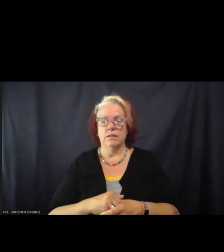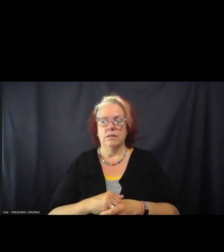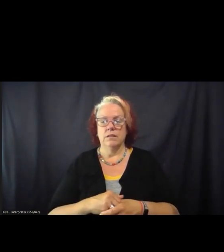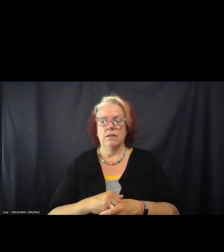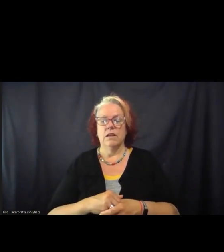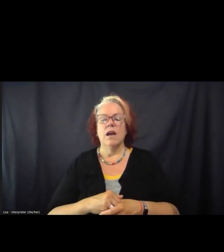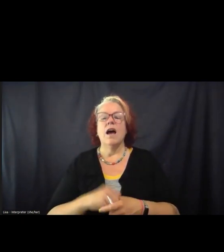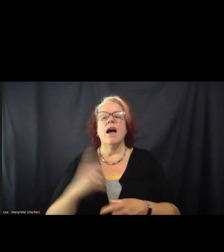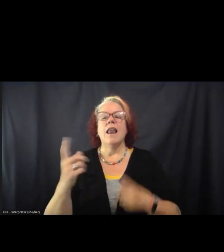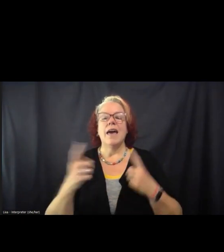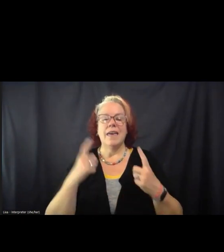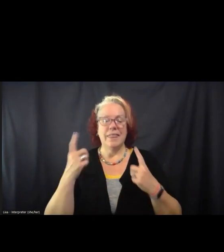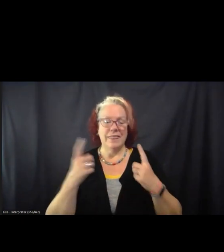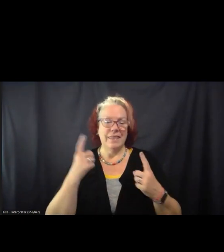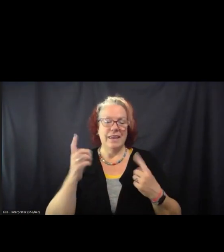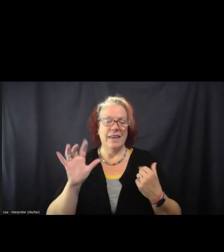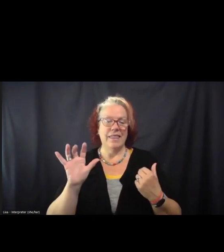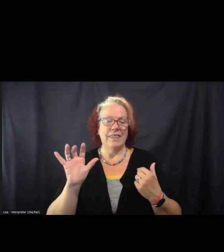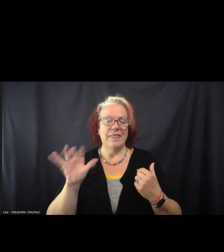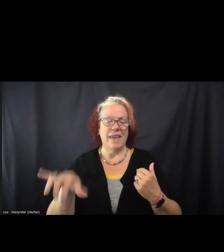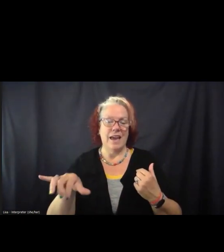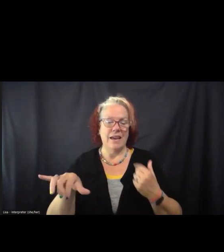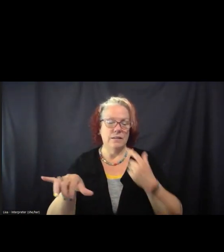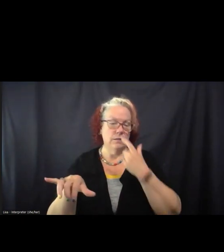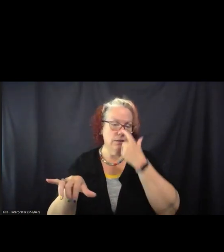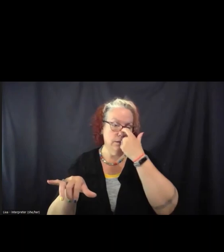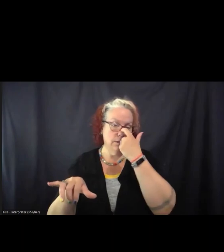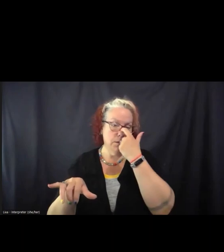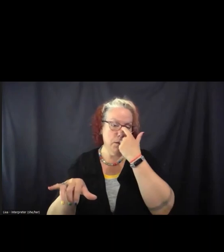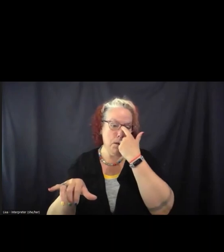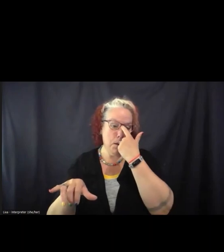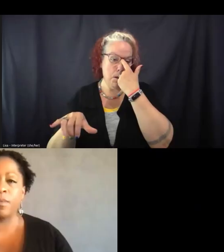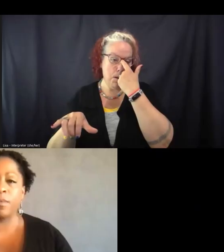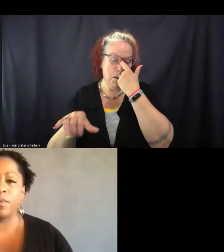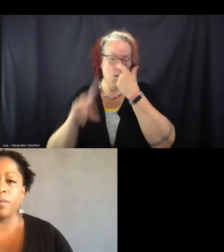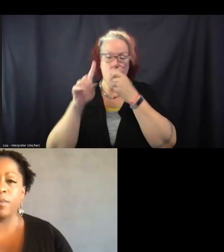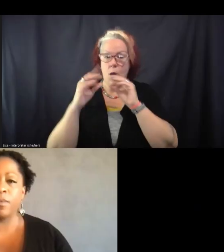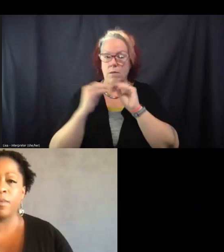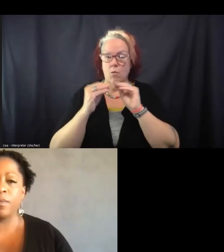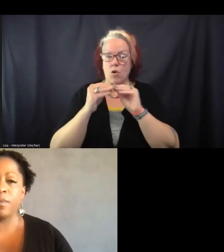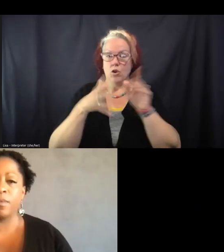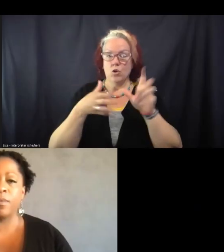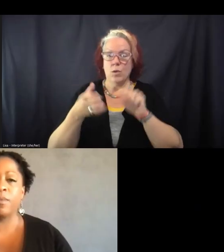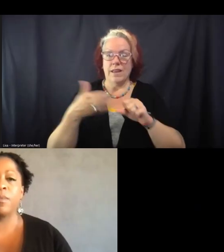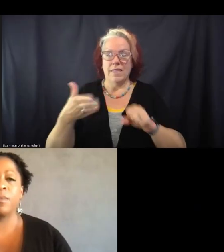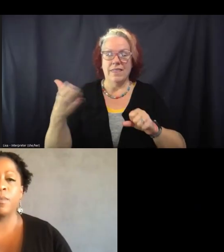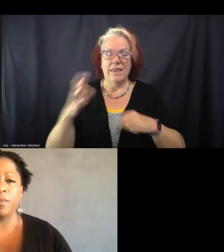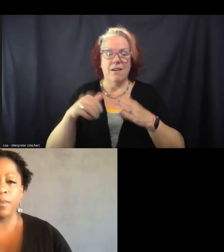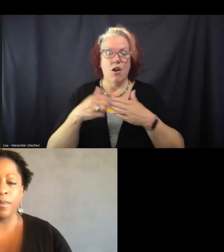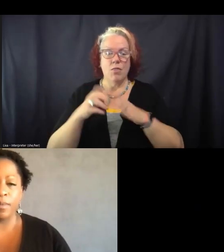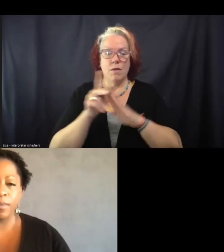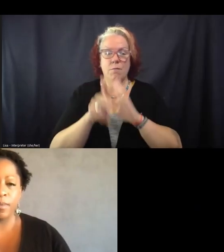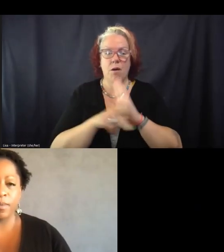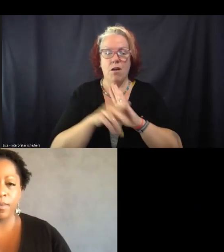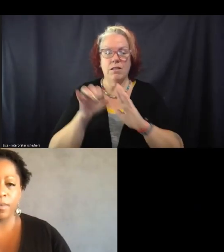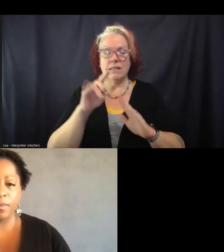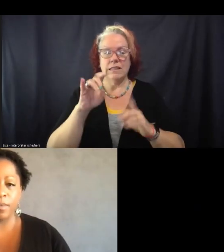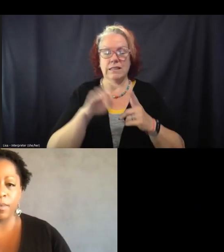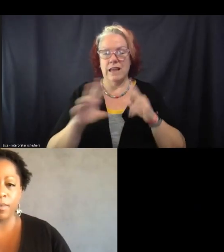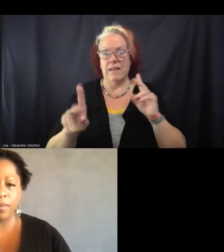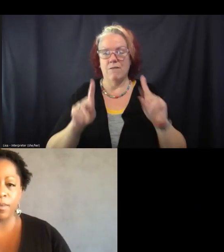and I think that I'll just say one more quick thing on the policy side for people who